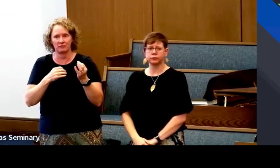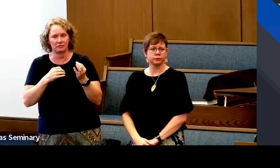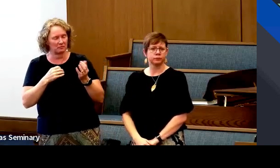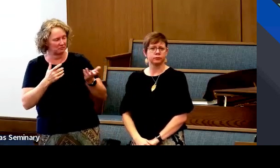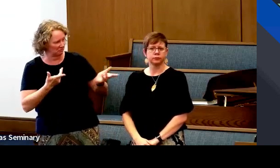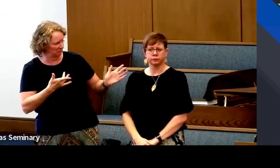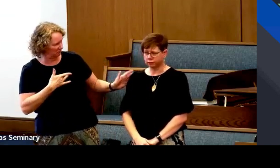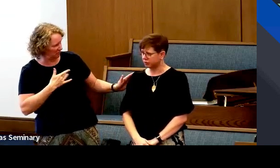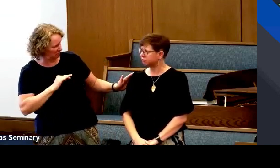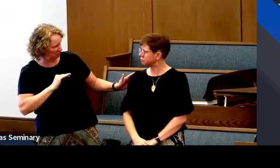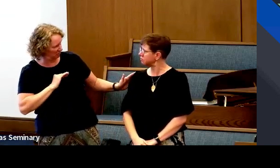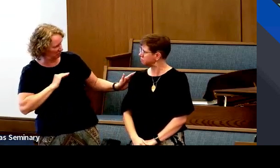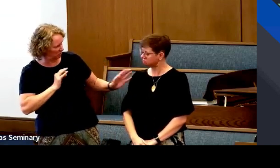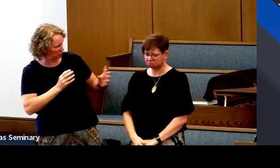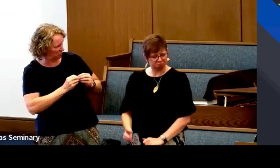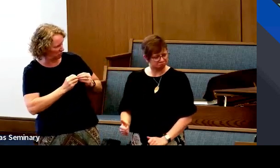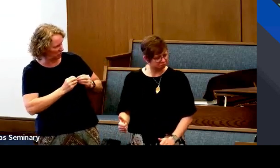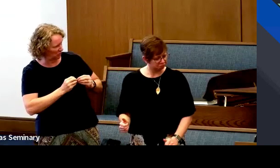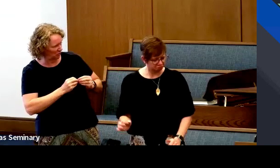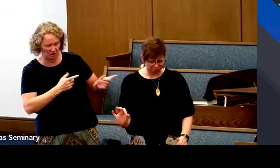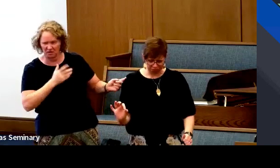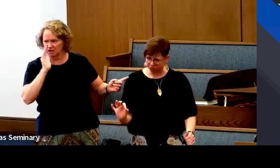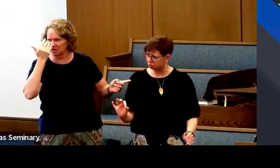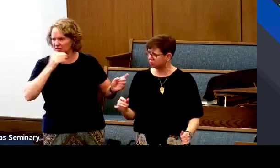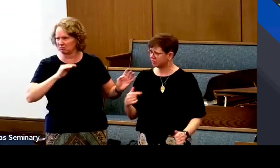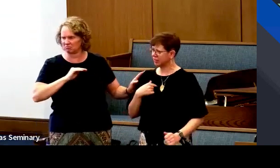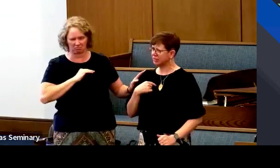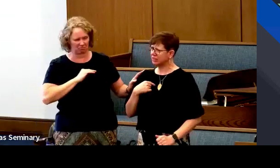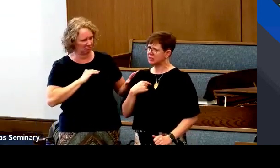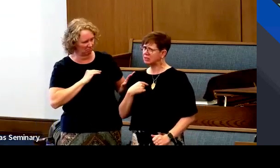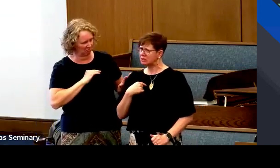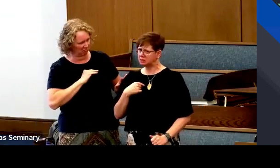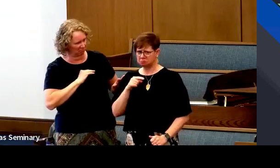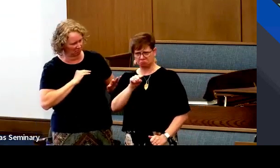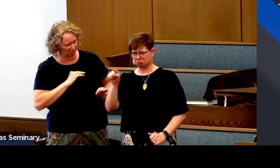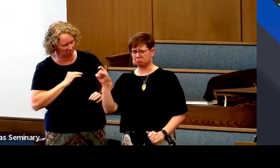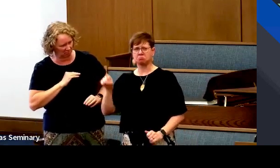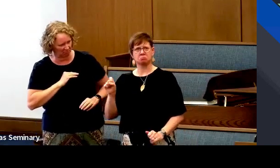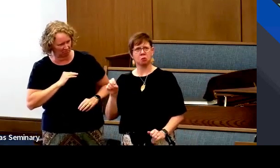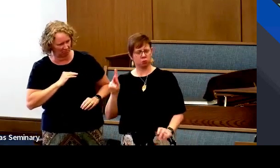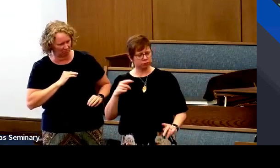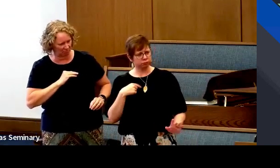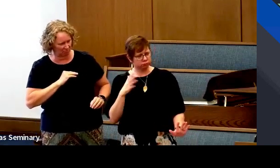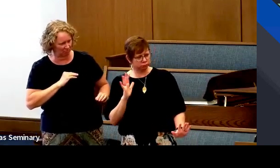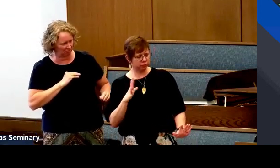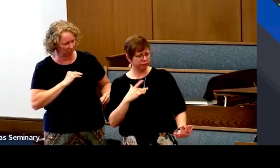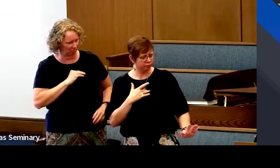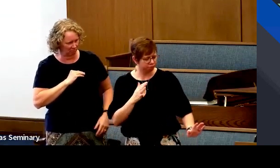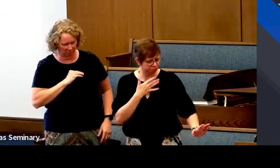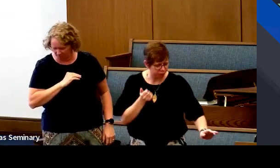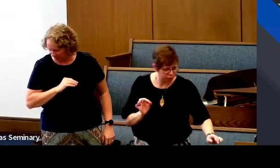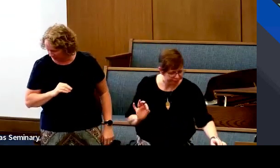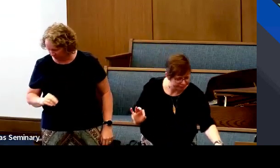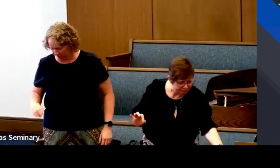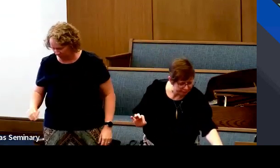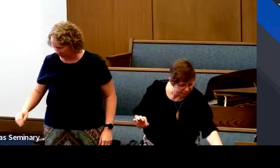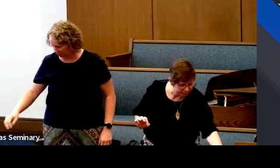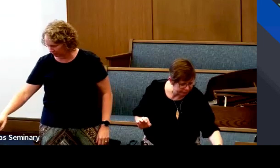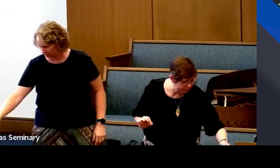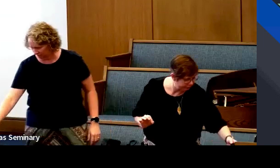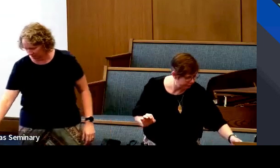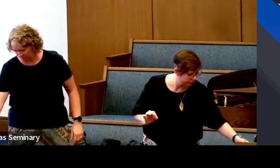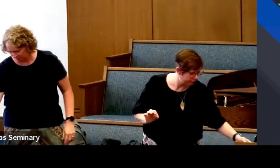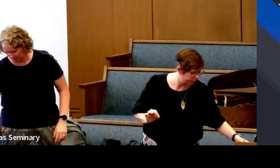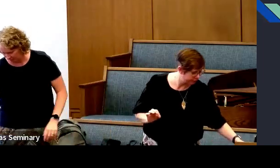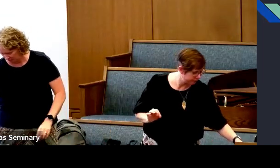Family. Does that work? Okay. All right. Well, yeah. Okay. That